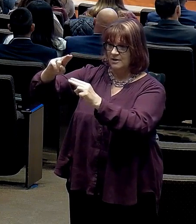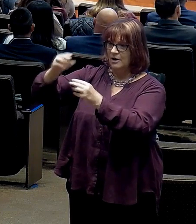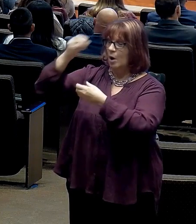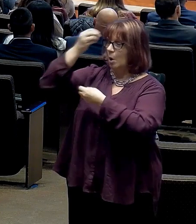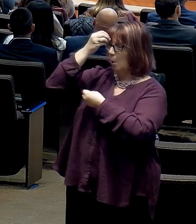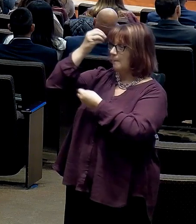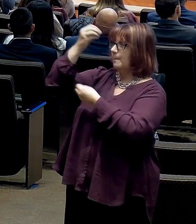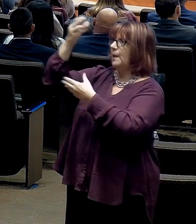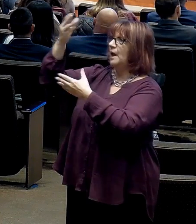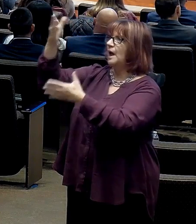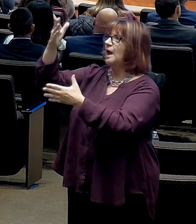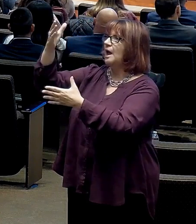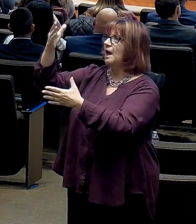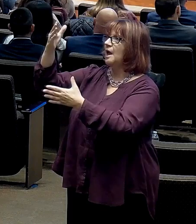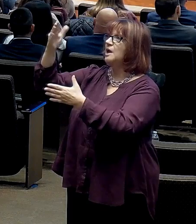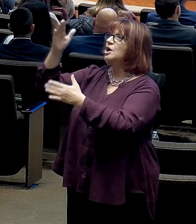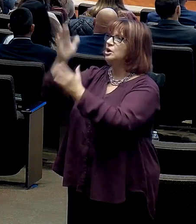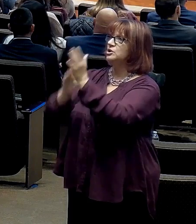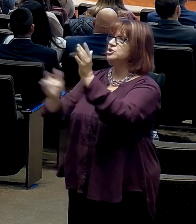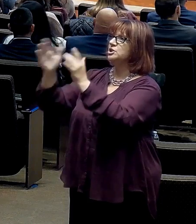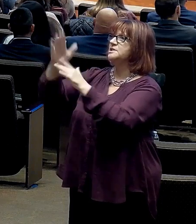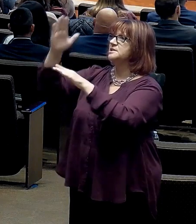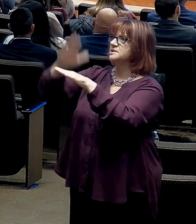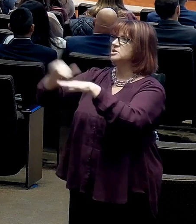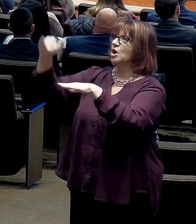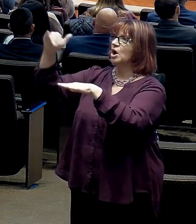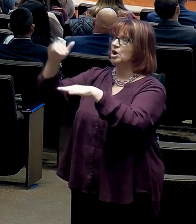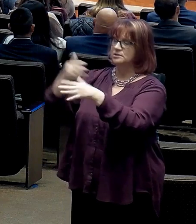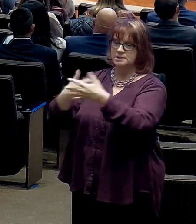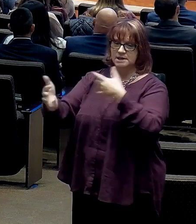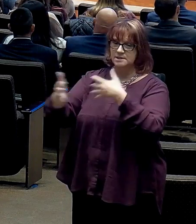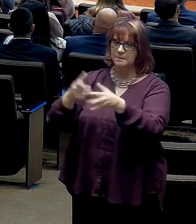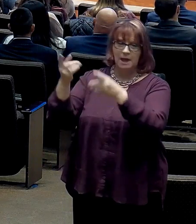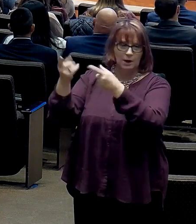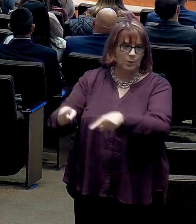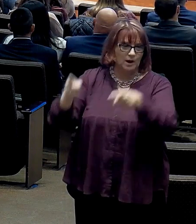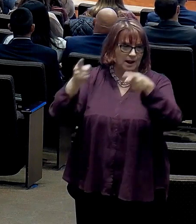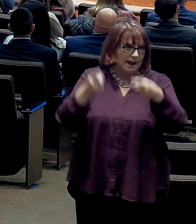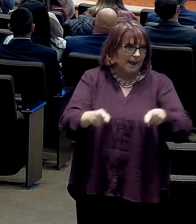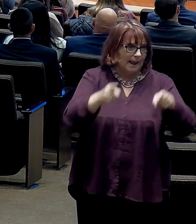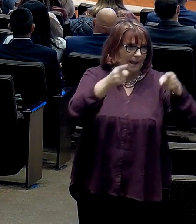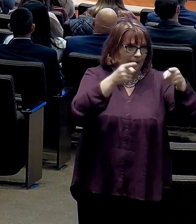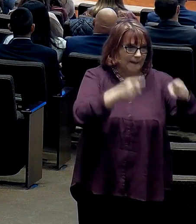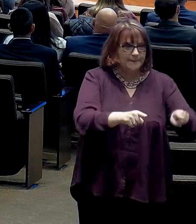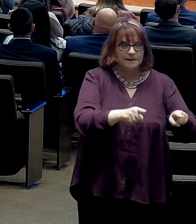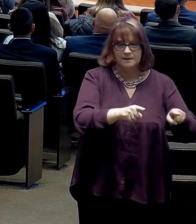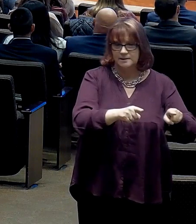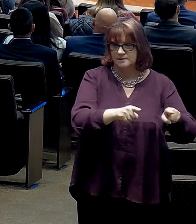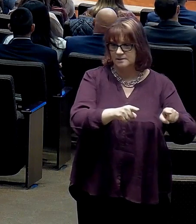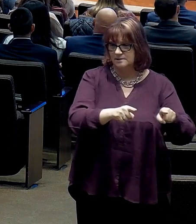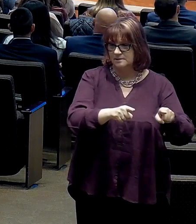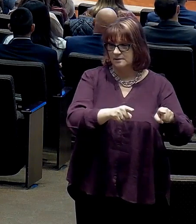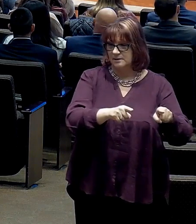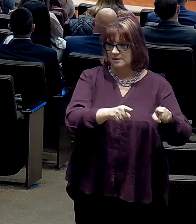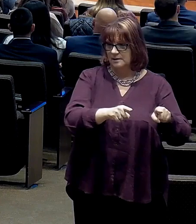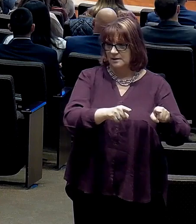Lift up the cross,